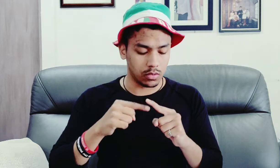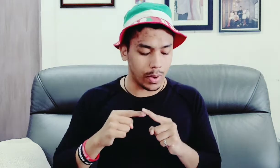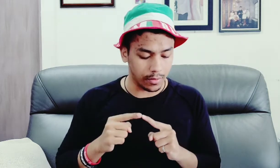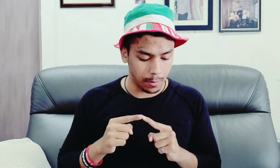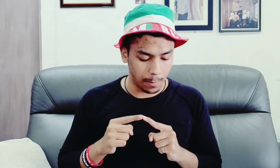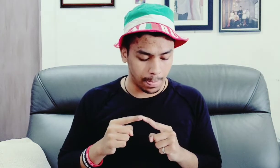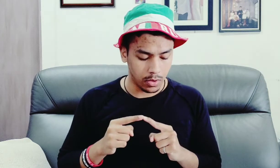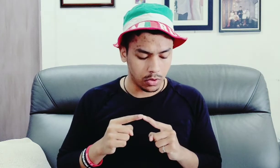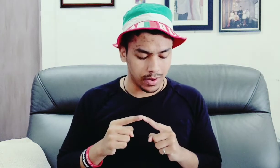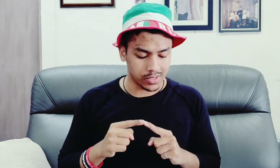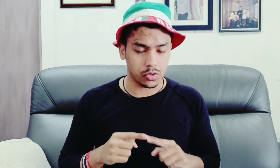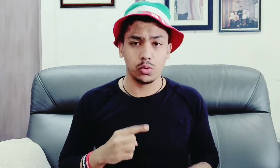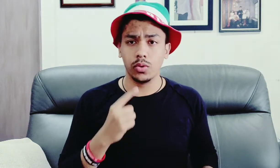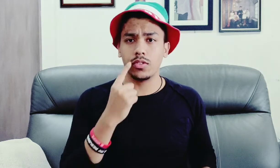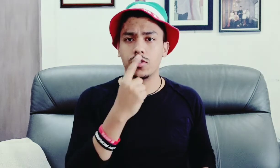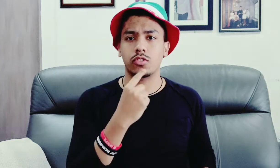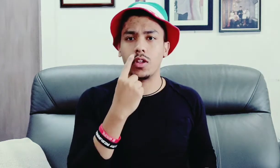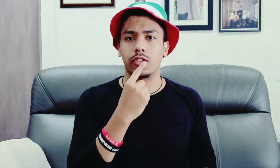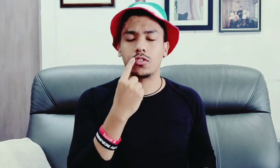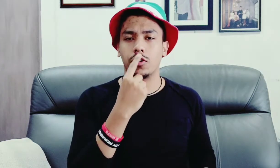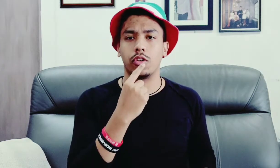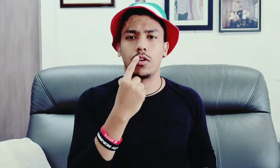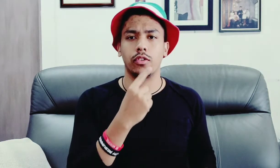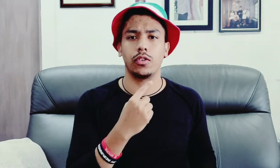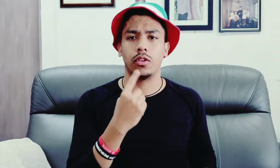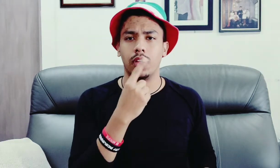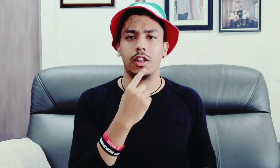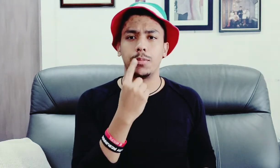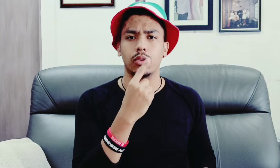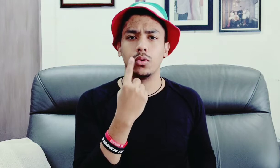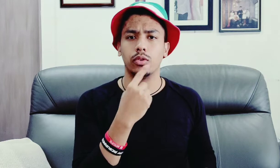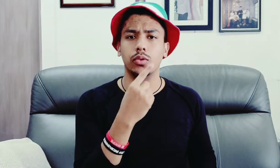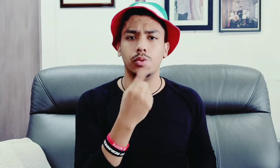when next is who just draw like a circular around your lips who